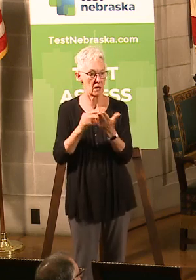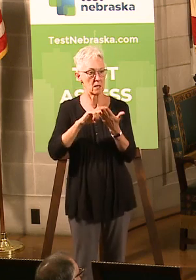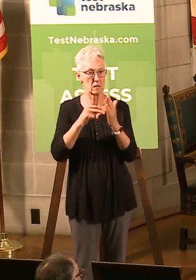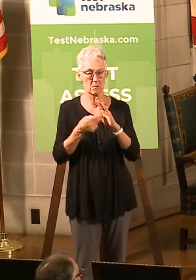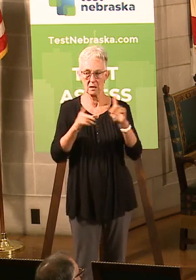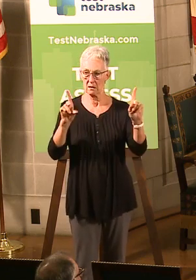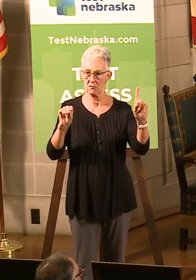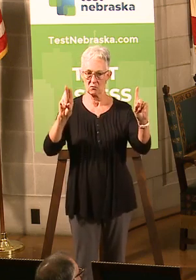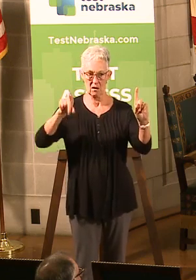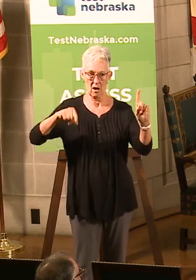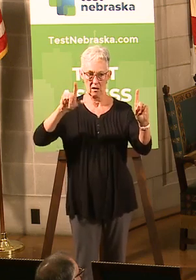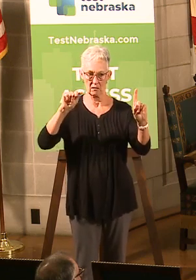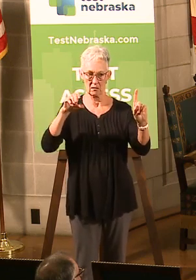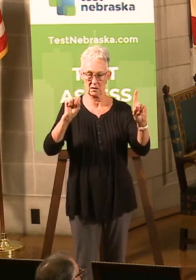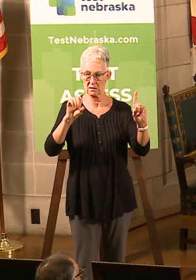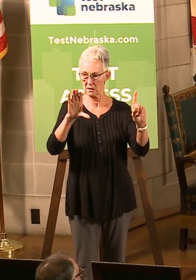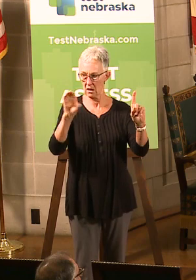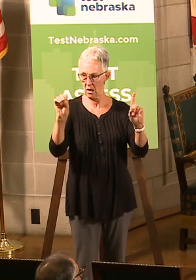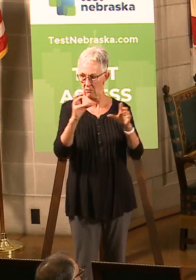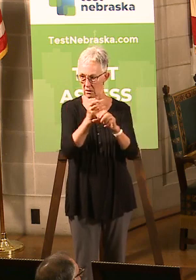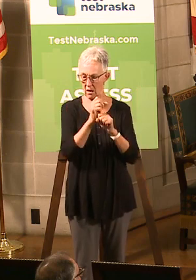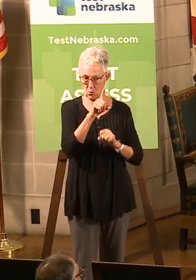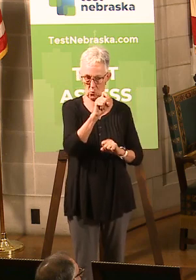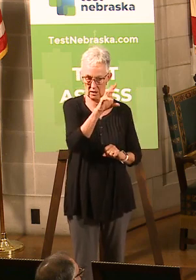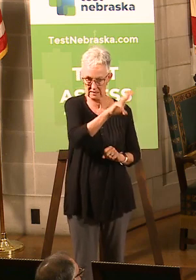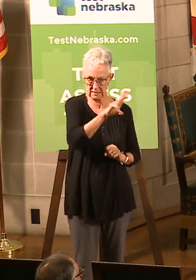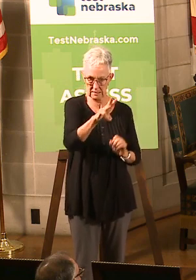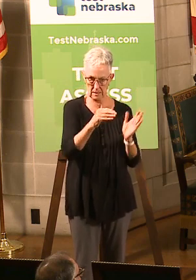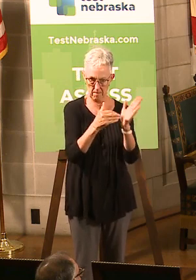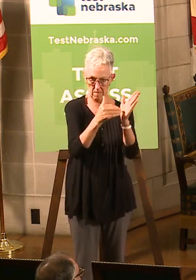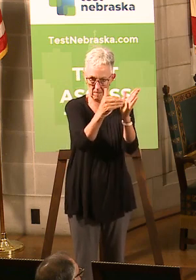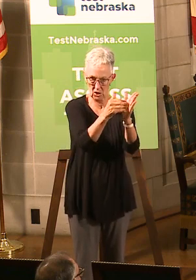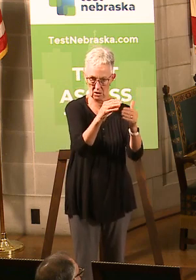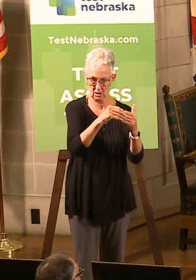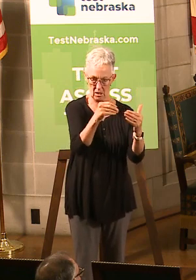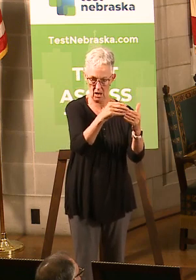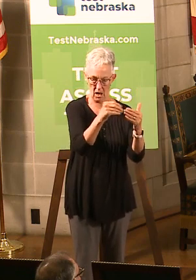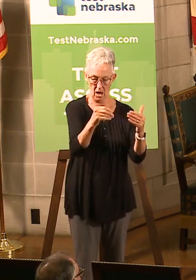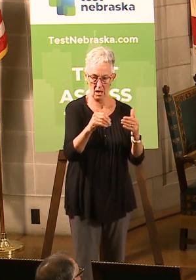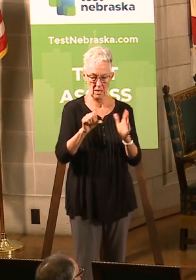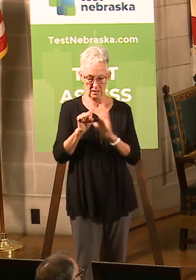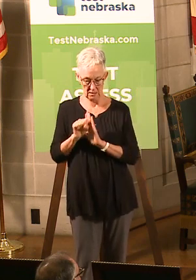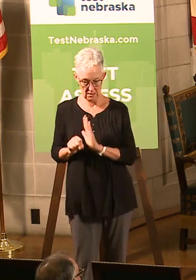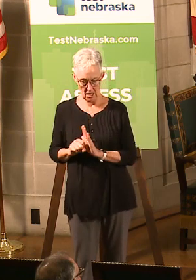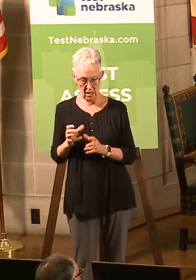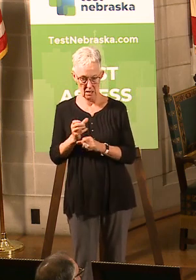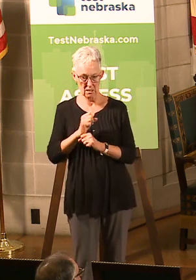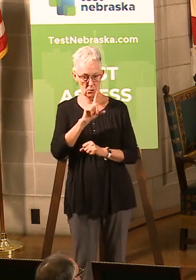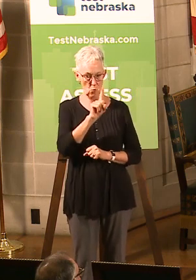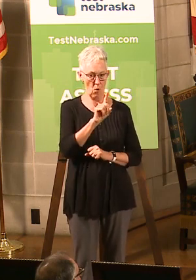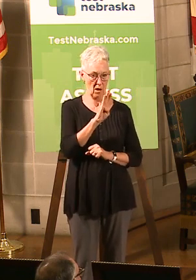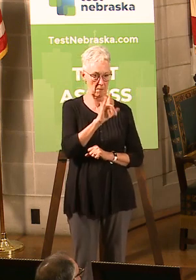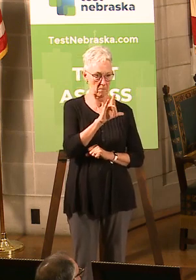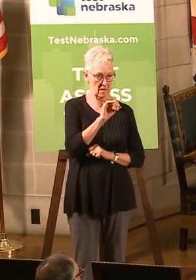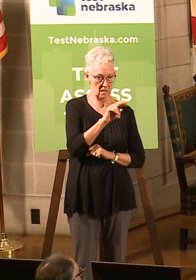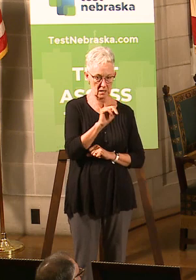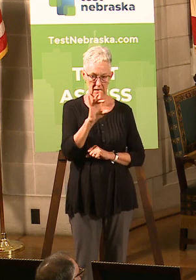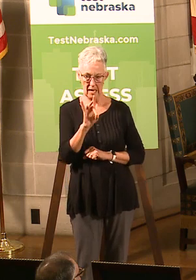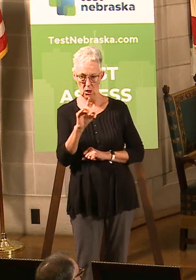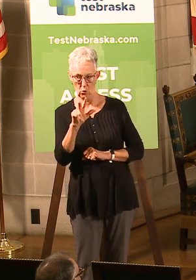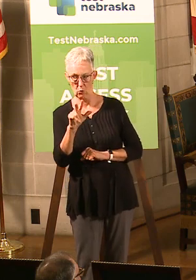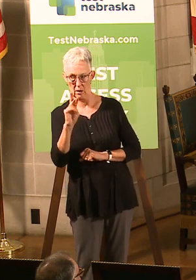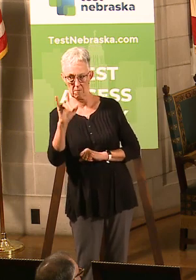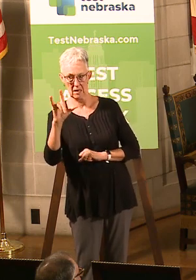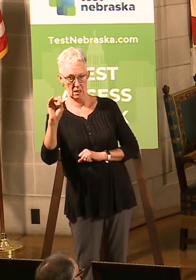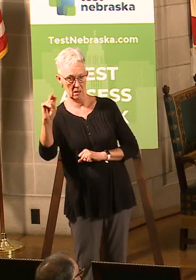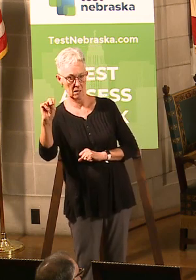receiving about $166 million. The state of Nebraska is getting $1,083,000,000. And a while back, we